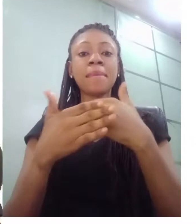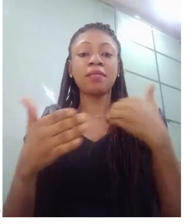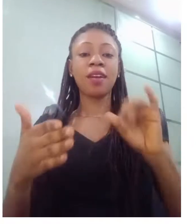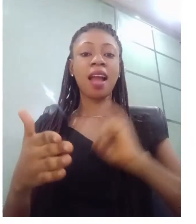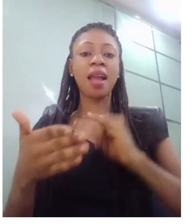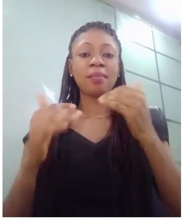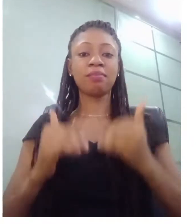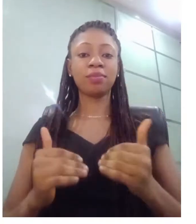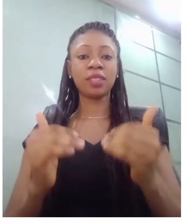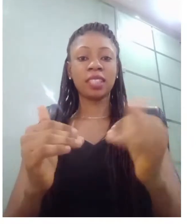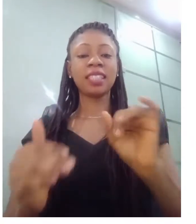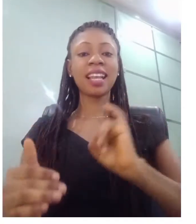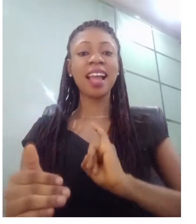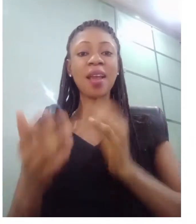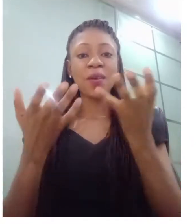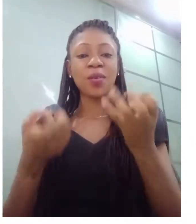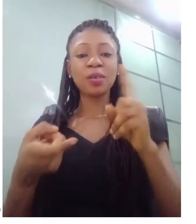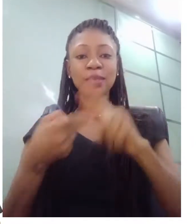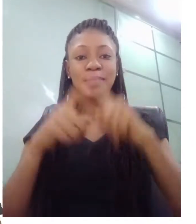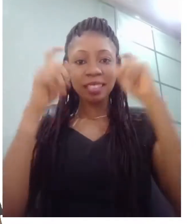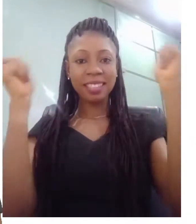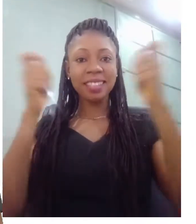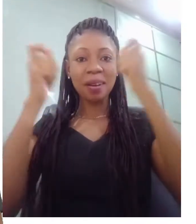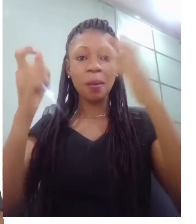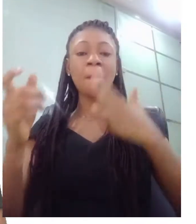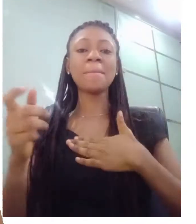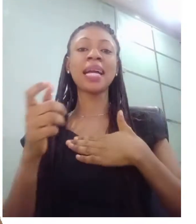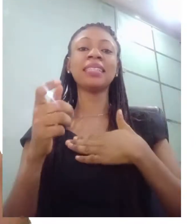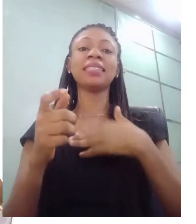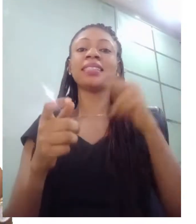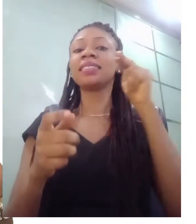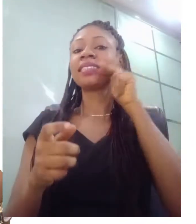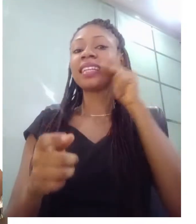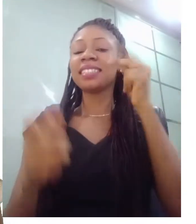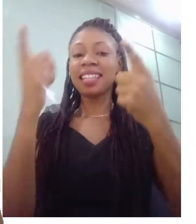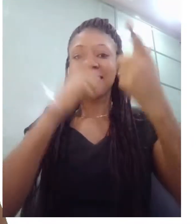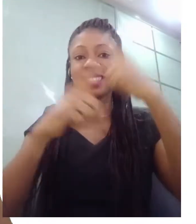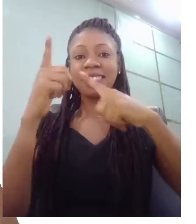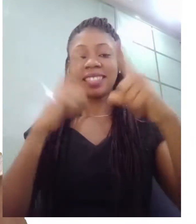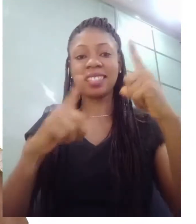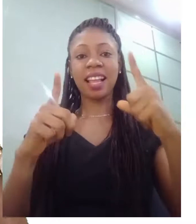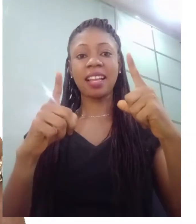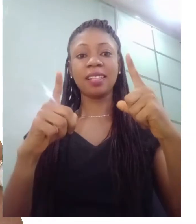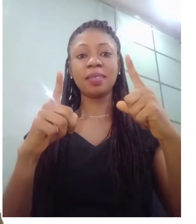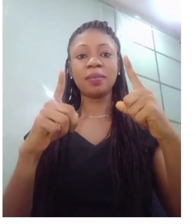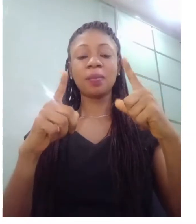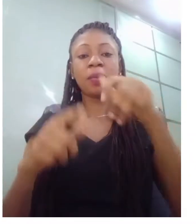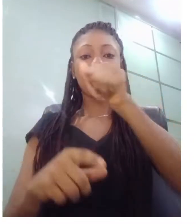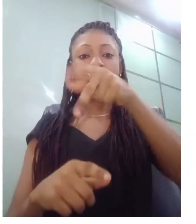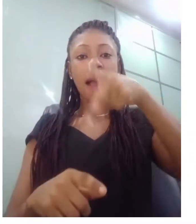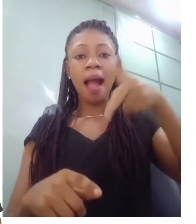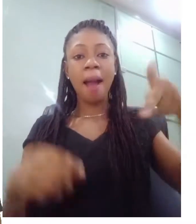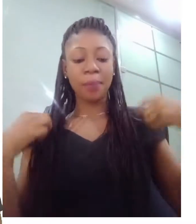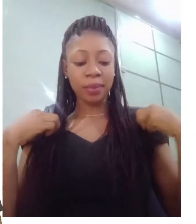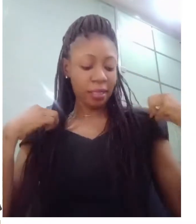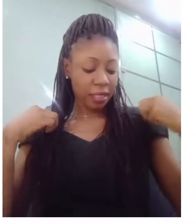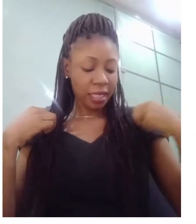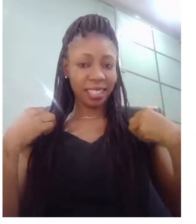my niger sign up shirts you can see right this is beautiful niger sign